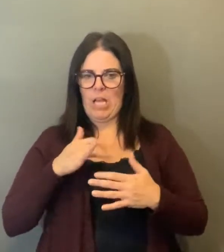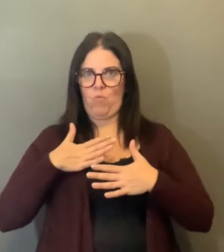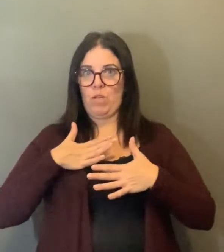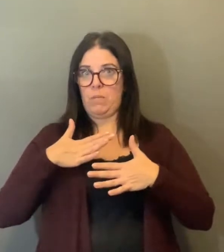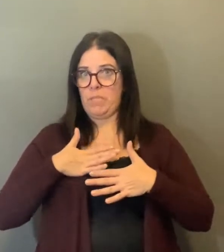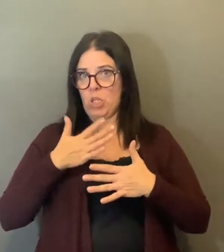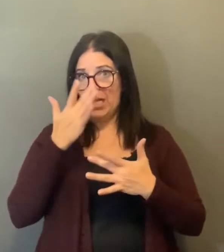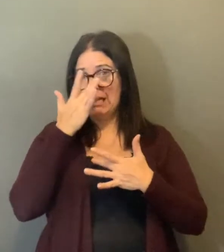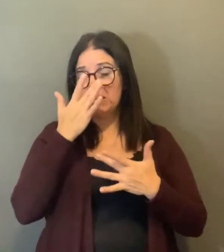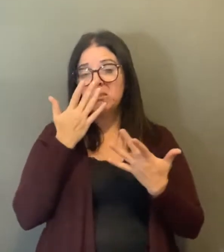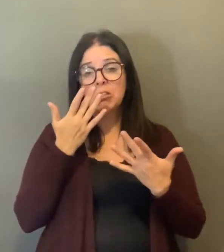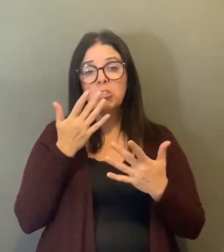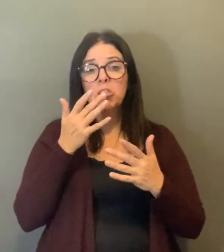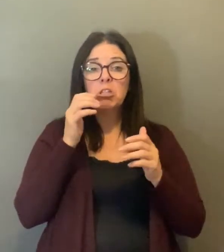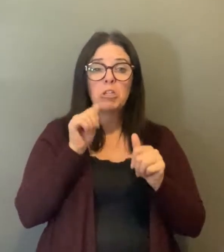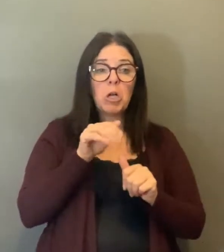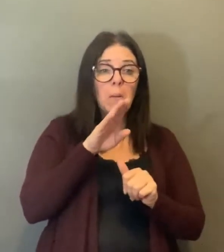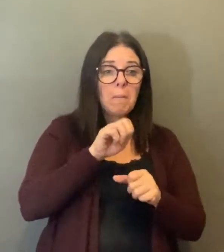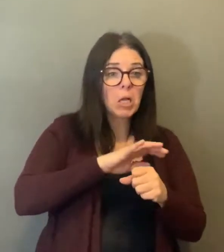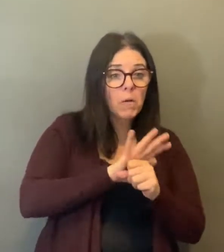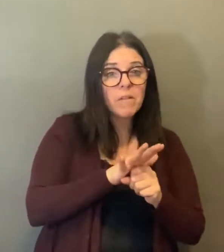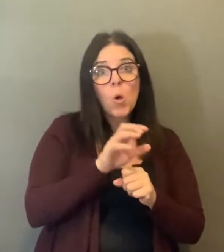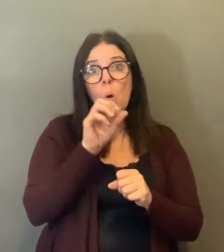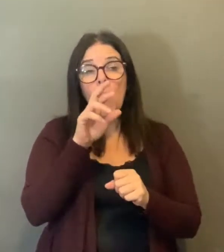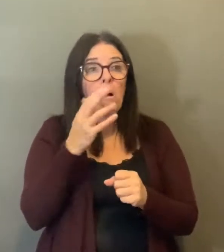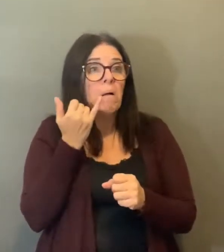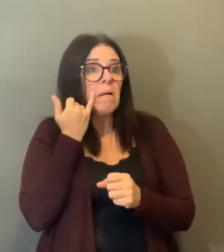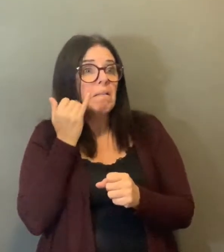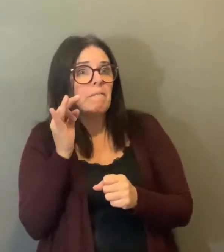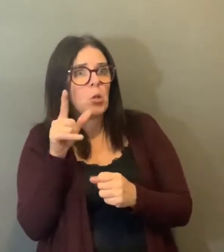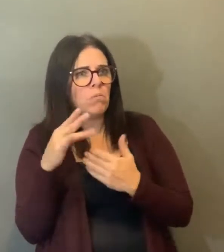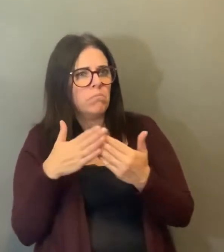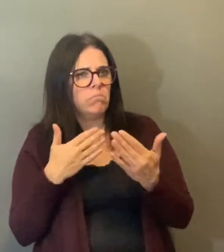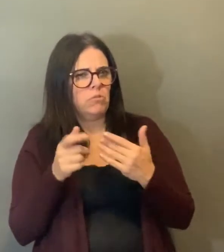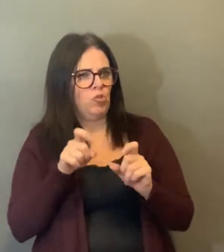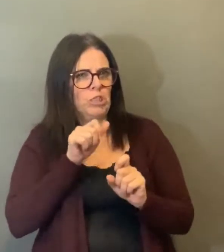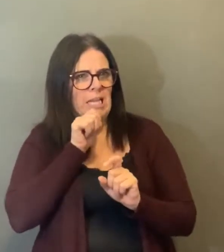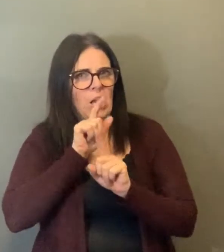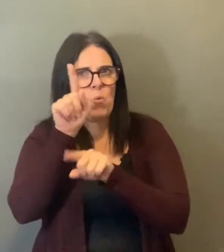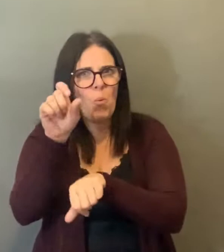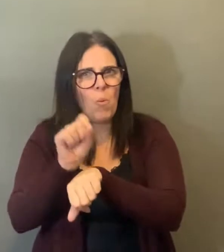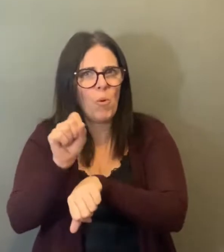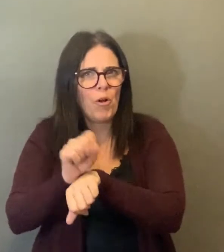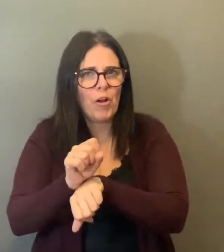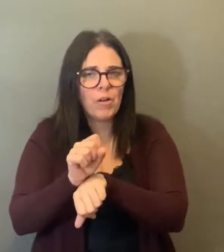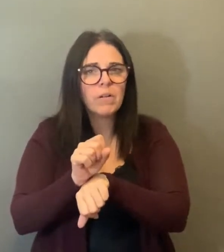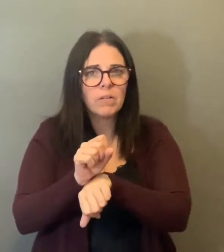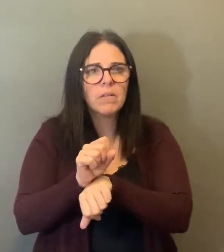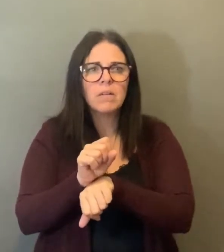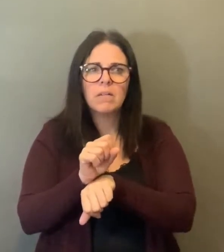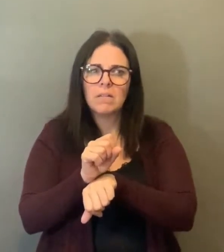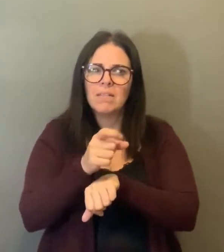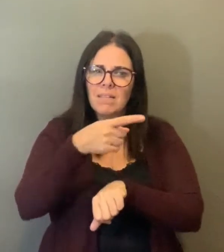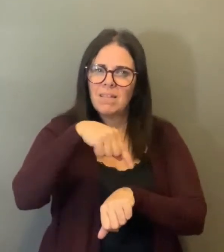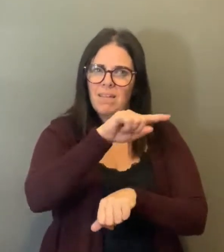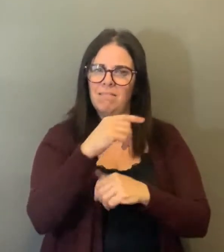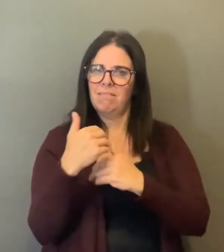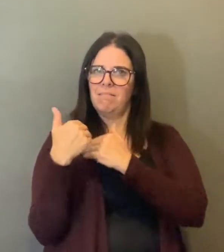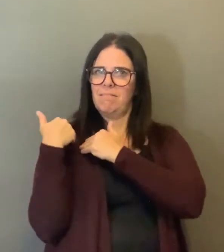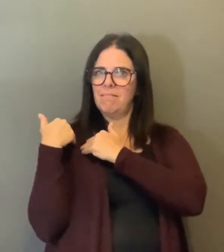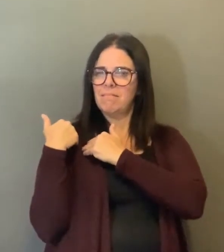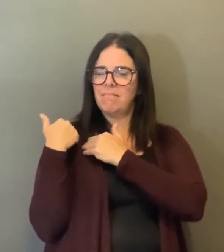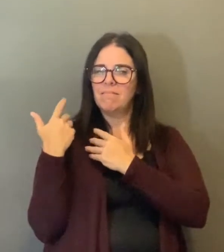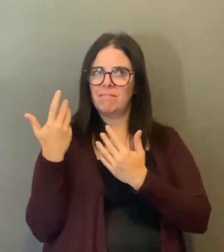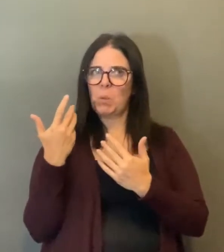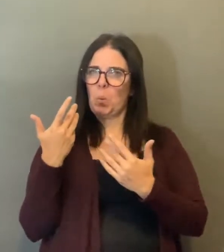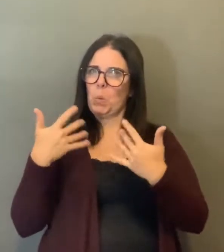if you are developing symptoms, which is suggestive of any respiratory illness, whether it's COVID or even general flu, you shouldn't go to work.